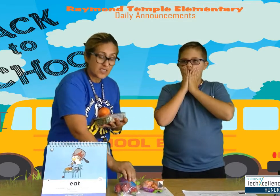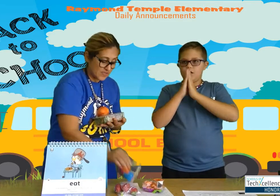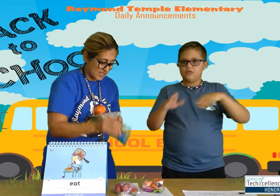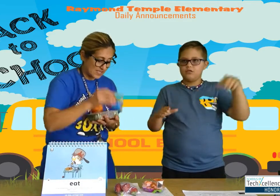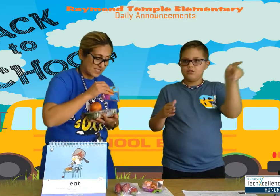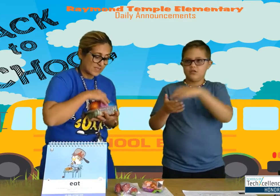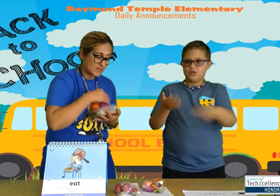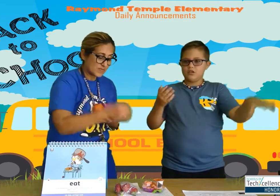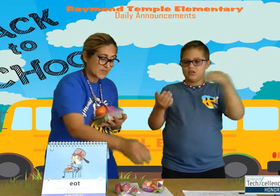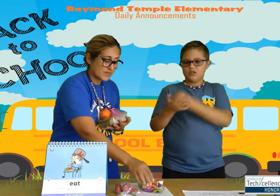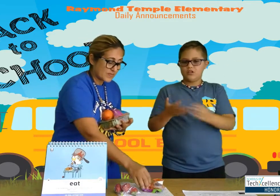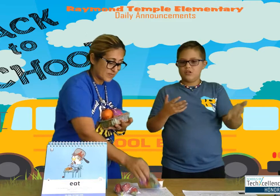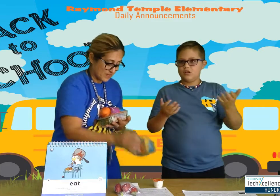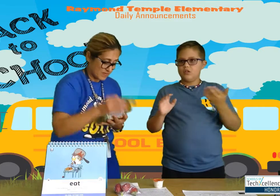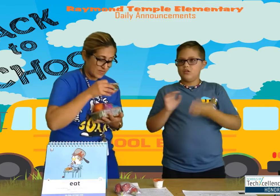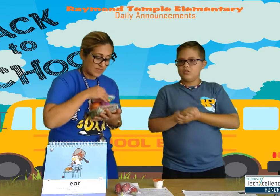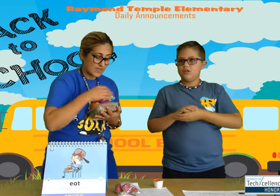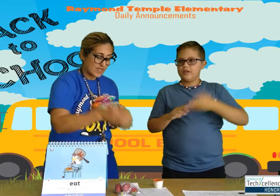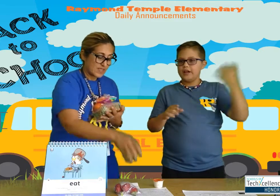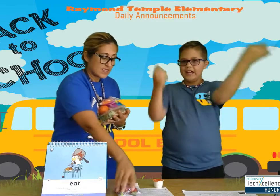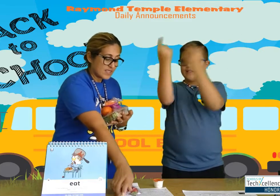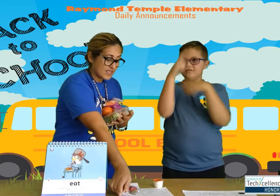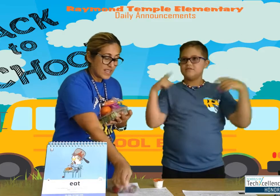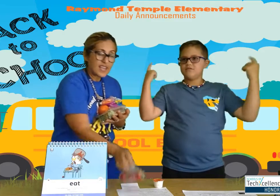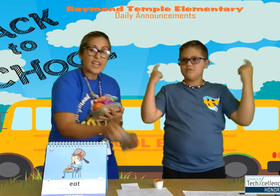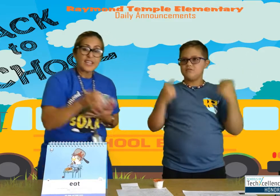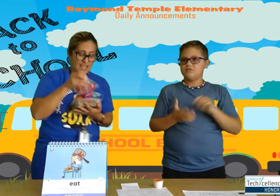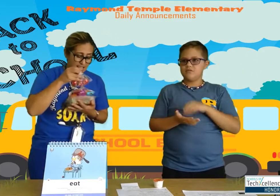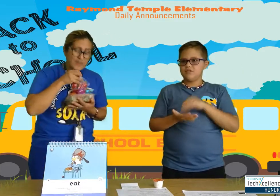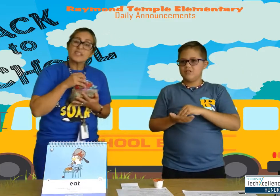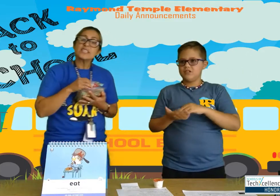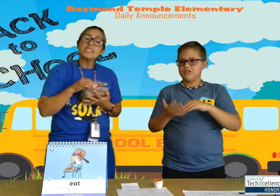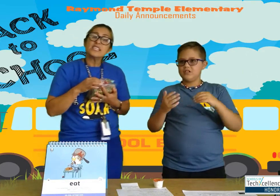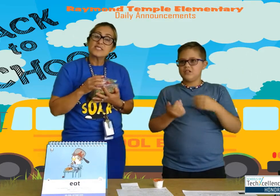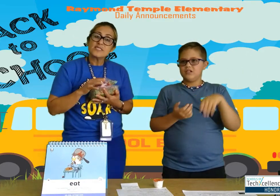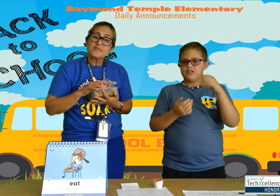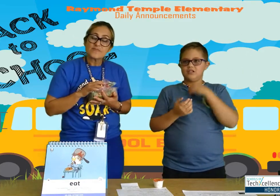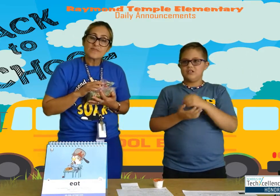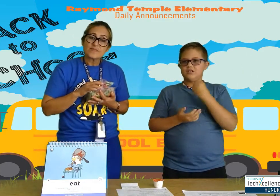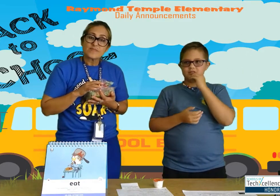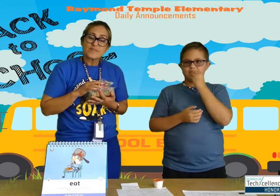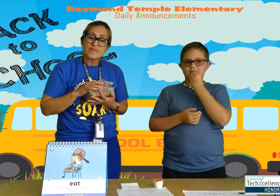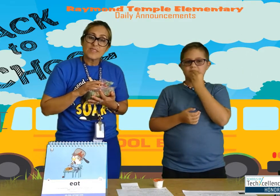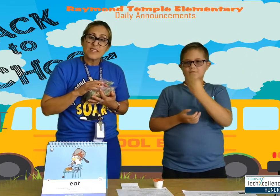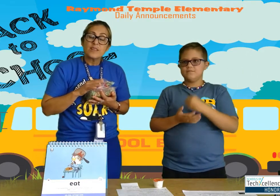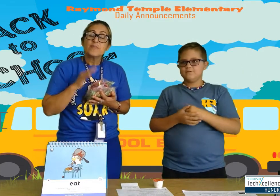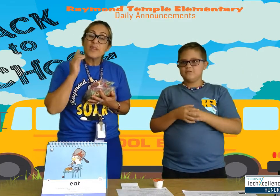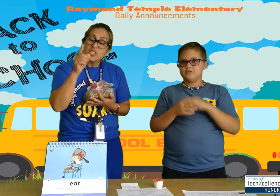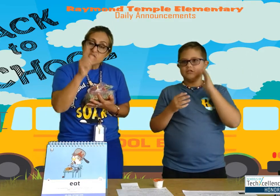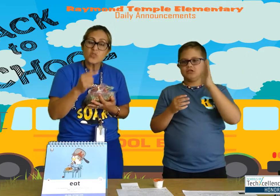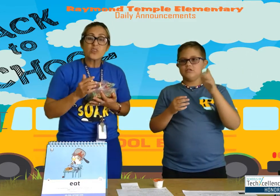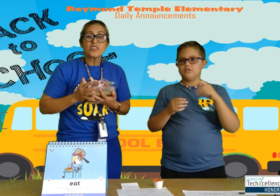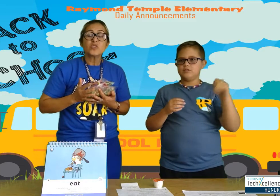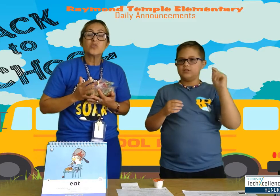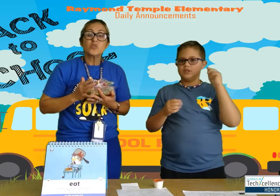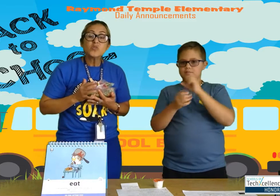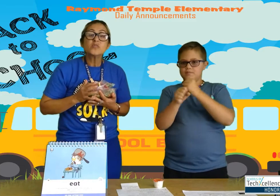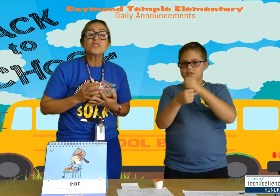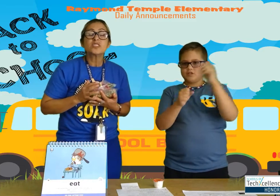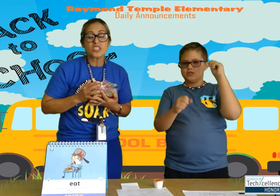this and I'm going to eat it. Make sure you use the share